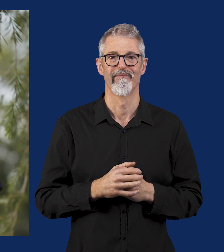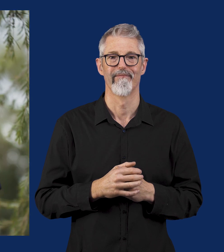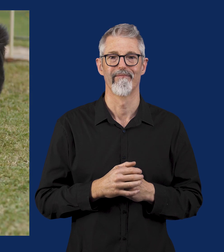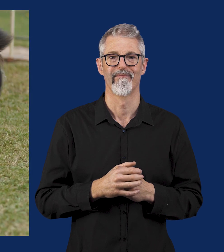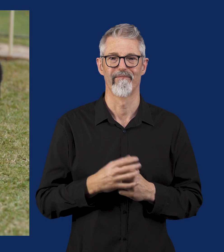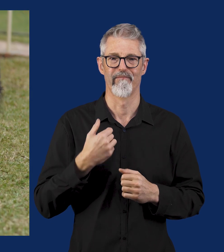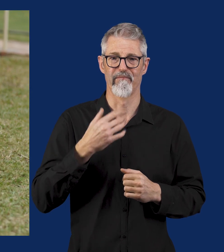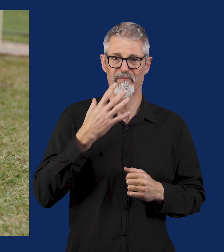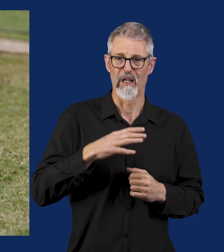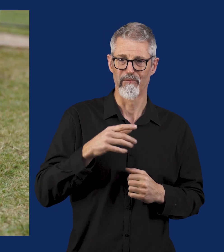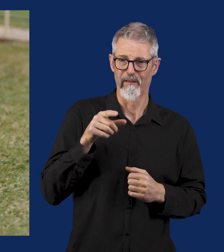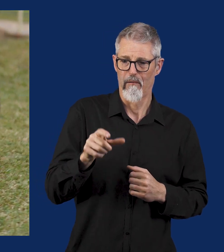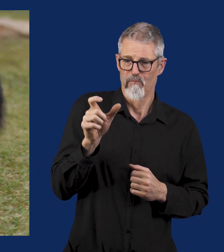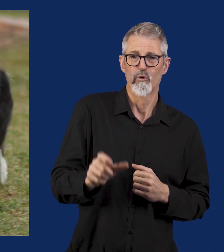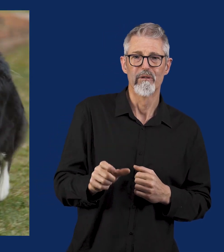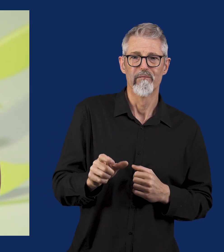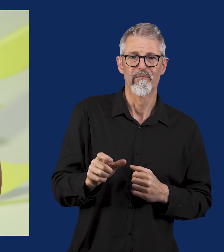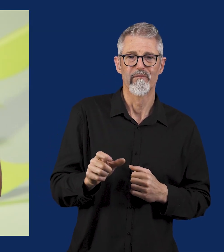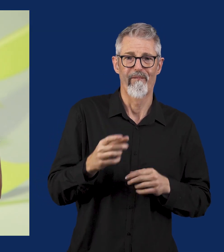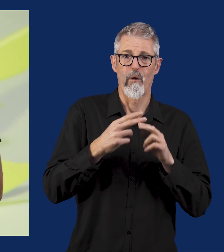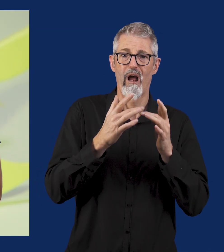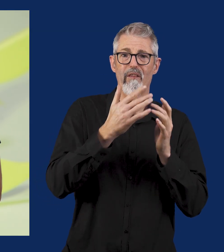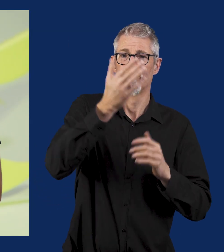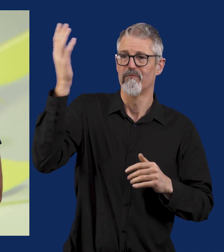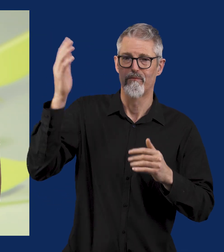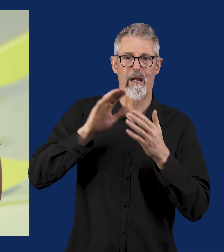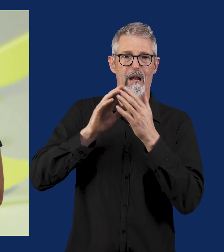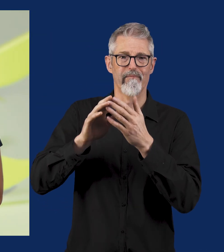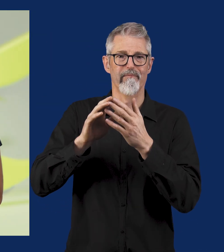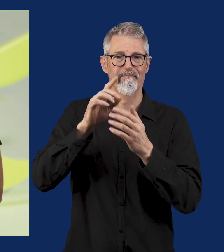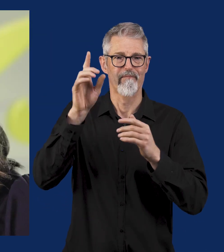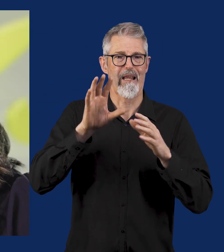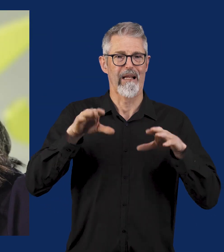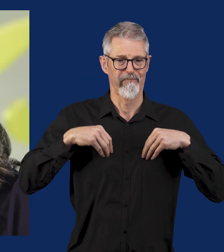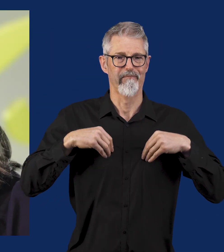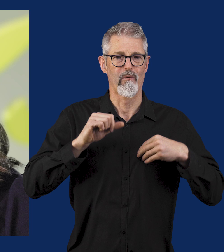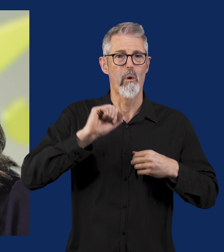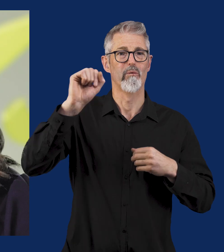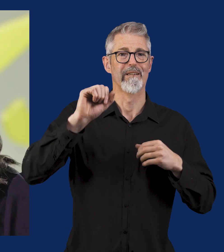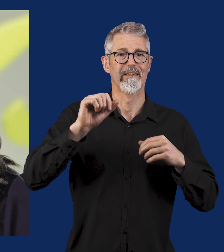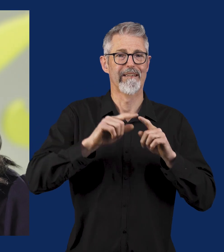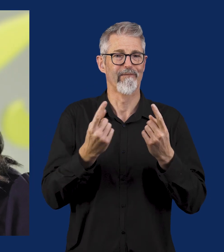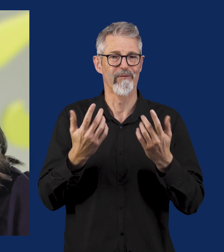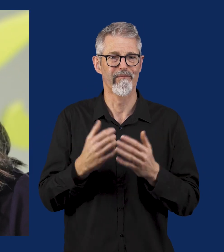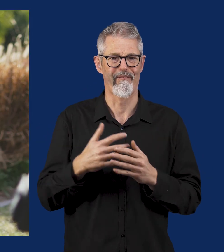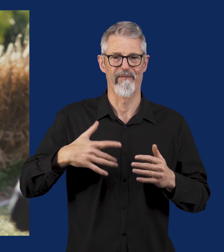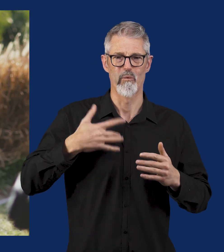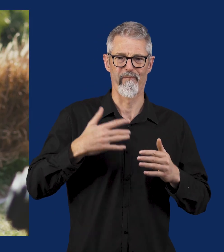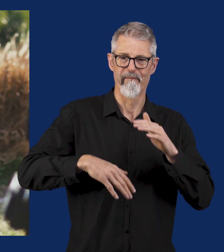I wanted to be that person for someone else to embrace their quirks, to be able